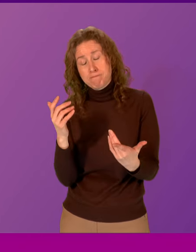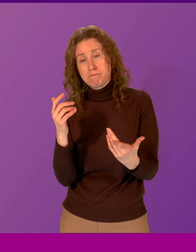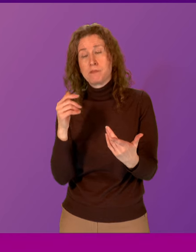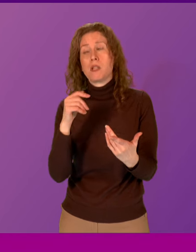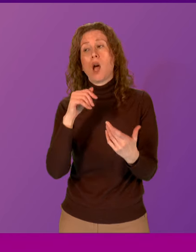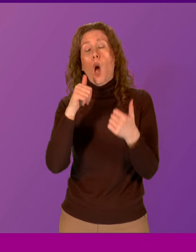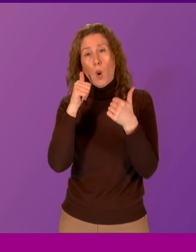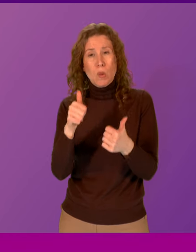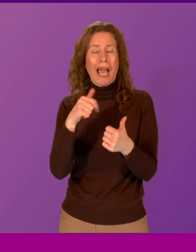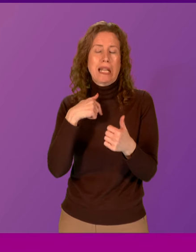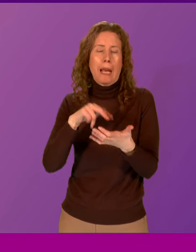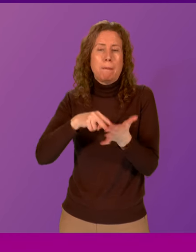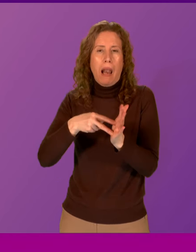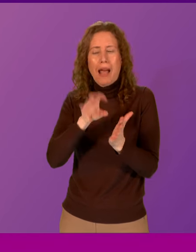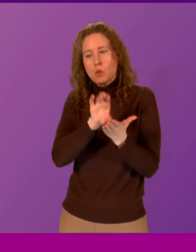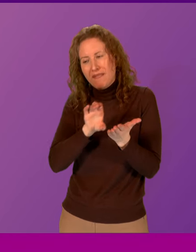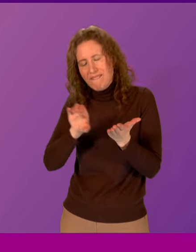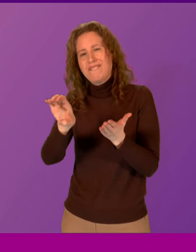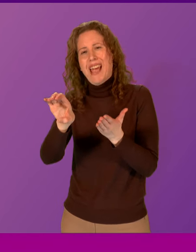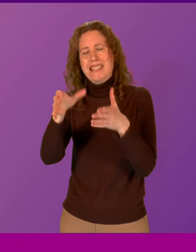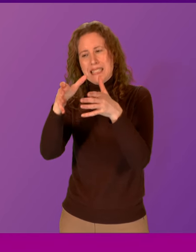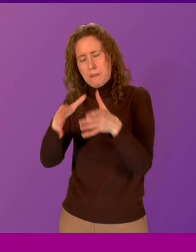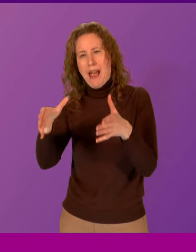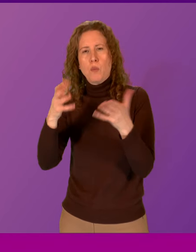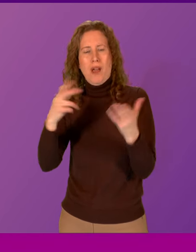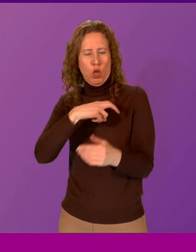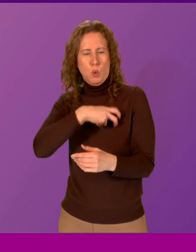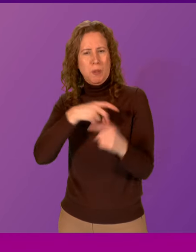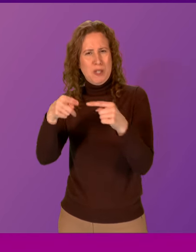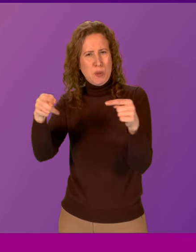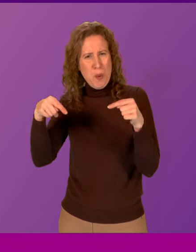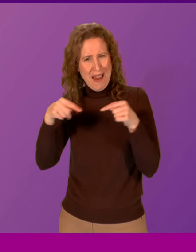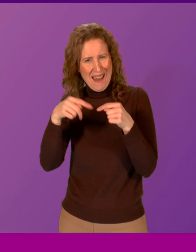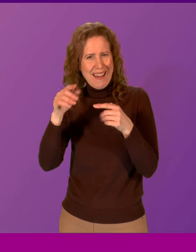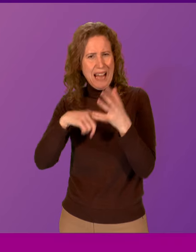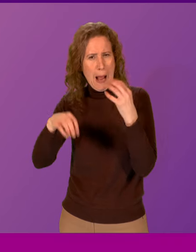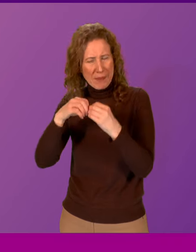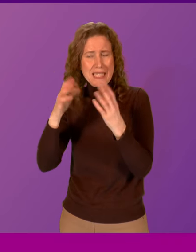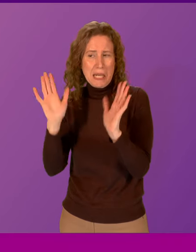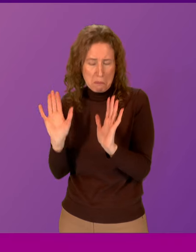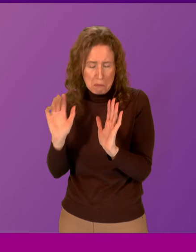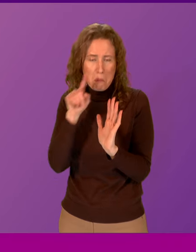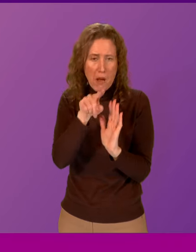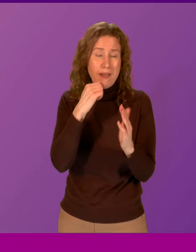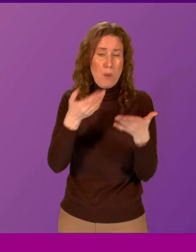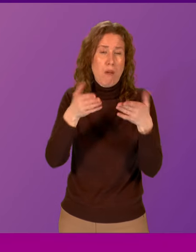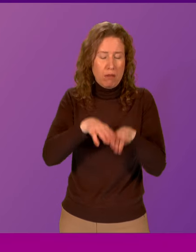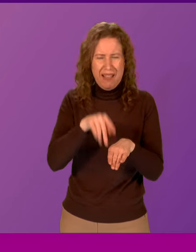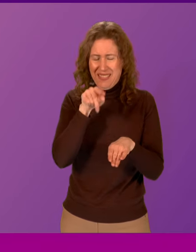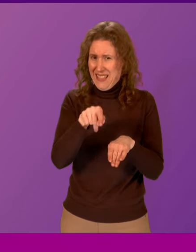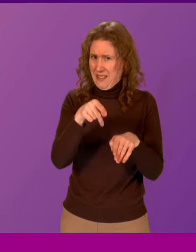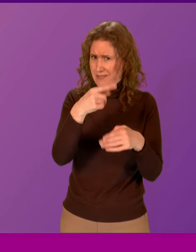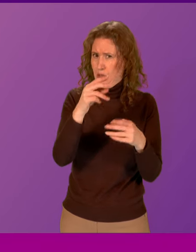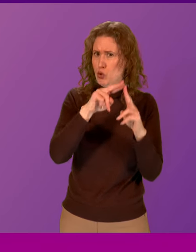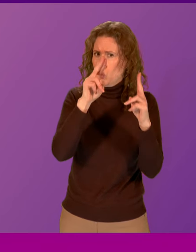they intend to invest and expand Union Square in Aberdeen. However, the site of St. Nicholas